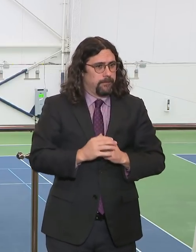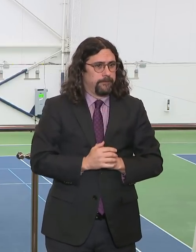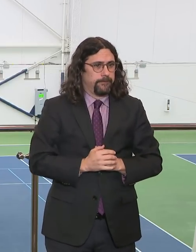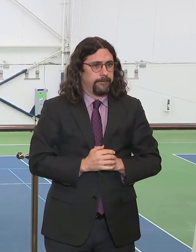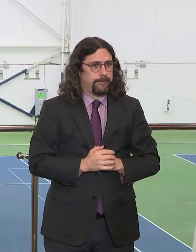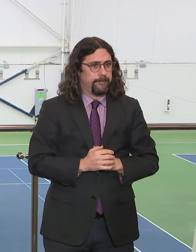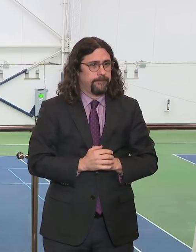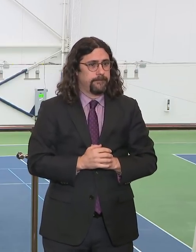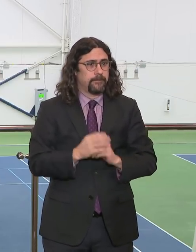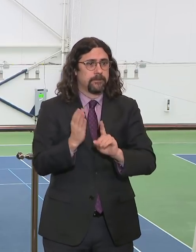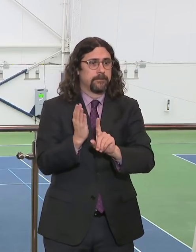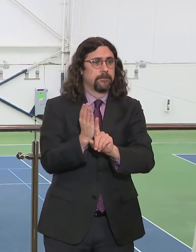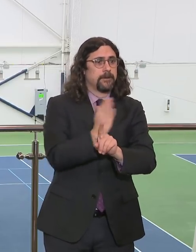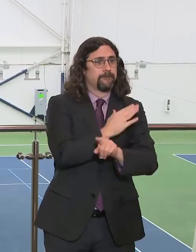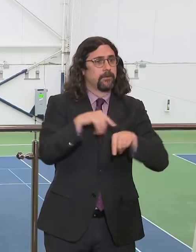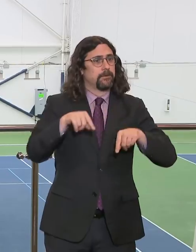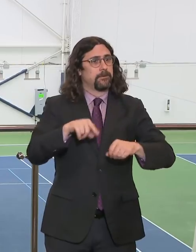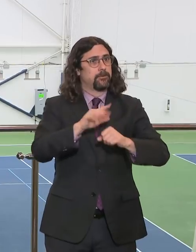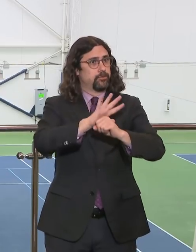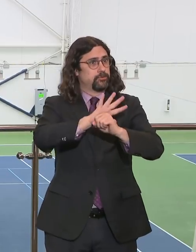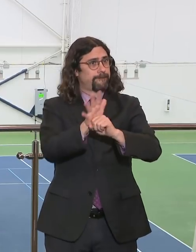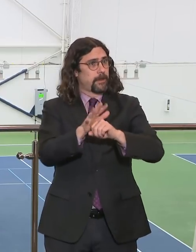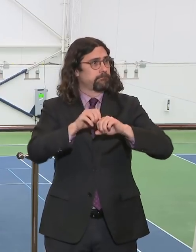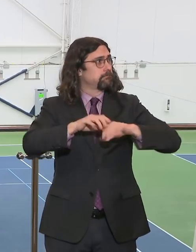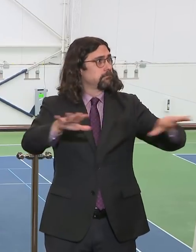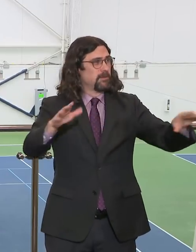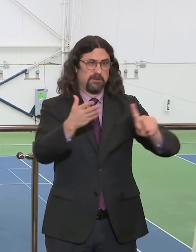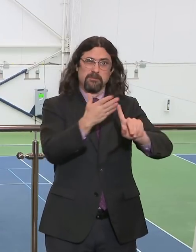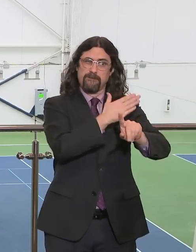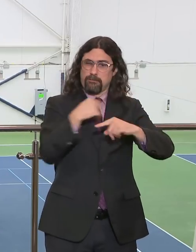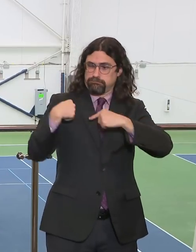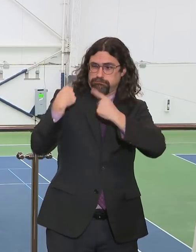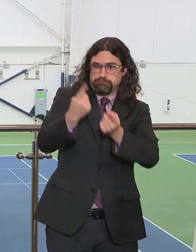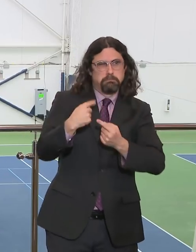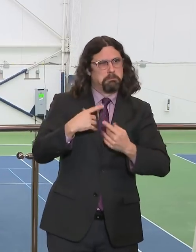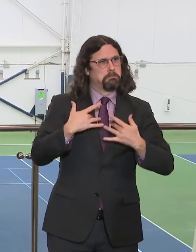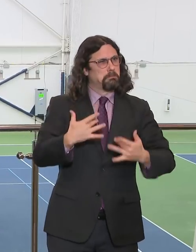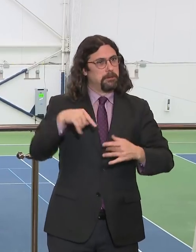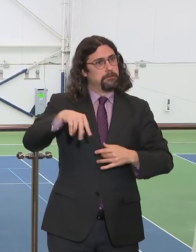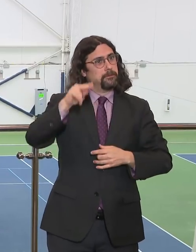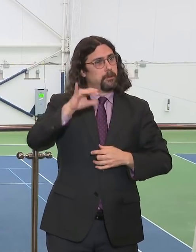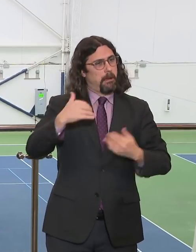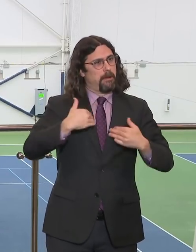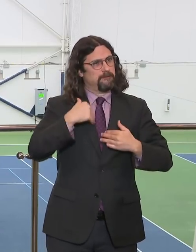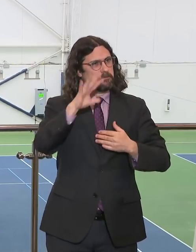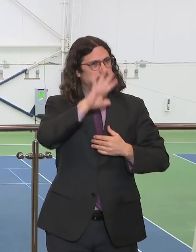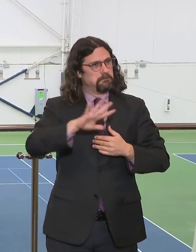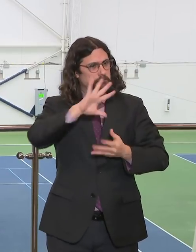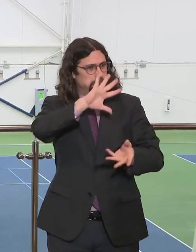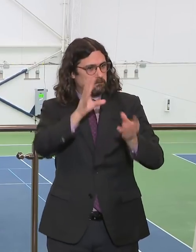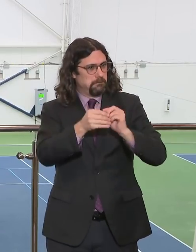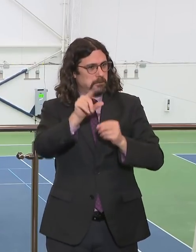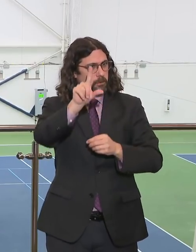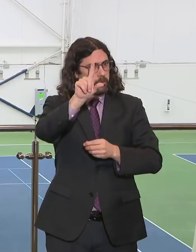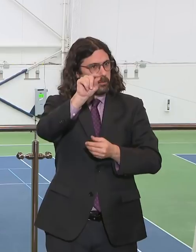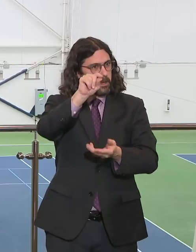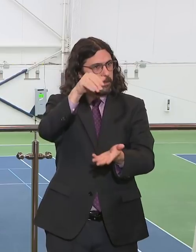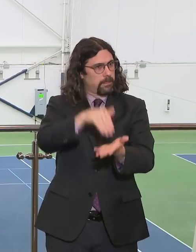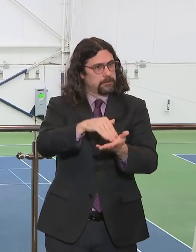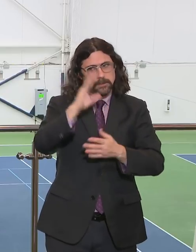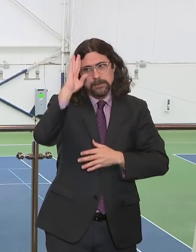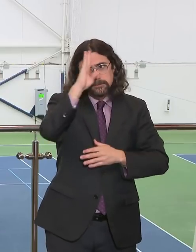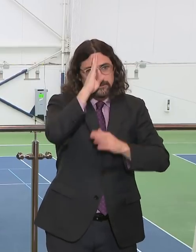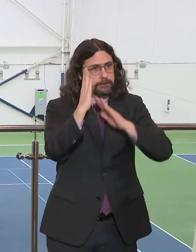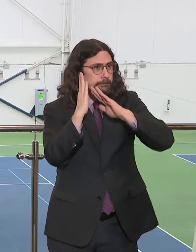hospitals, public, private, voluntary, independent, whatever phrases you want to use. All the hospitals